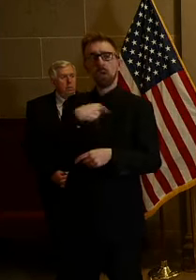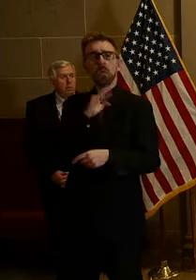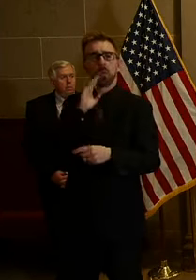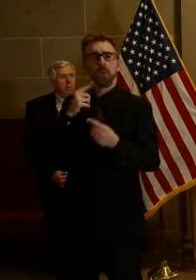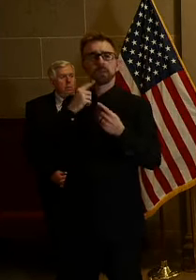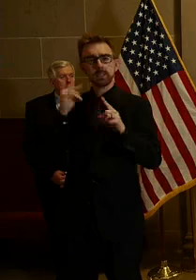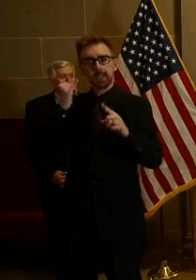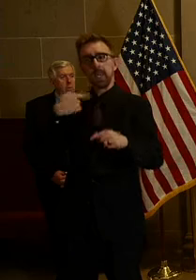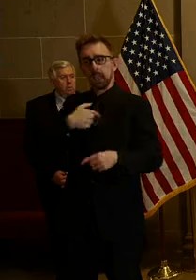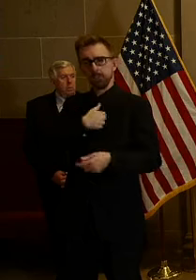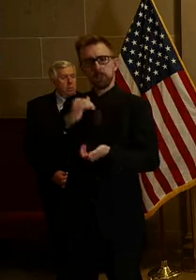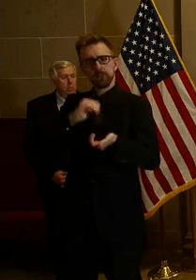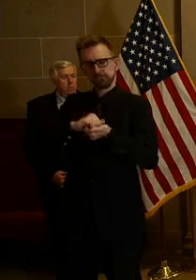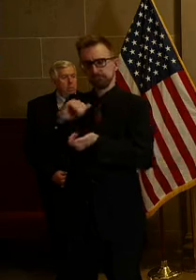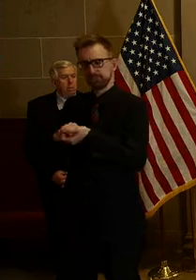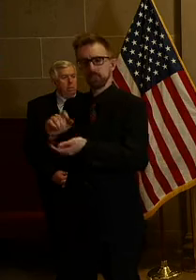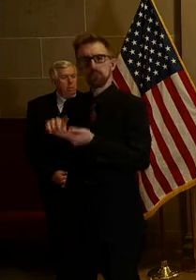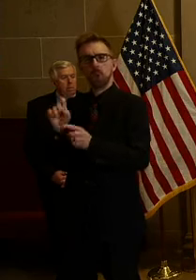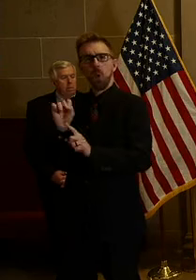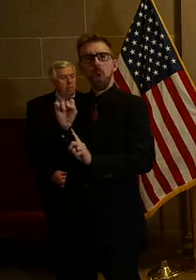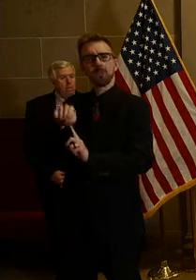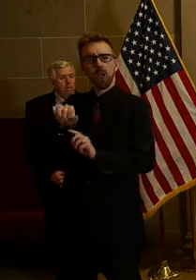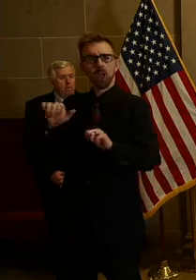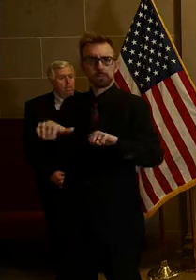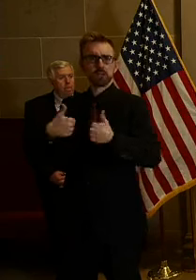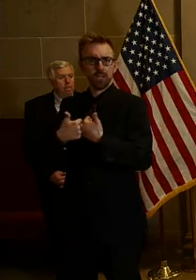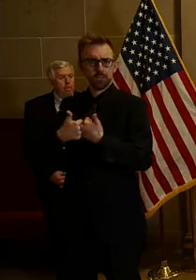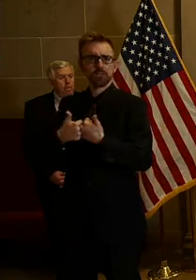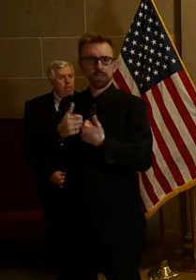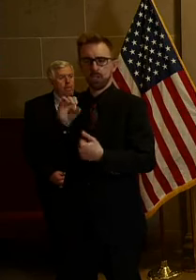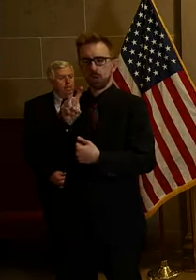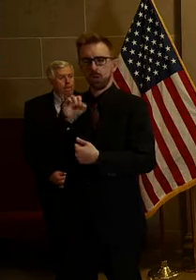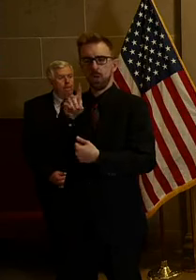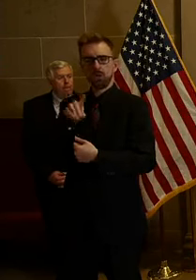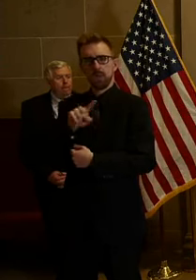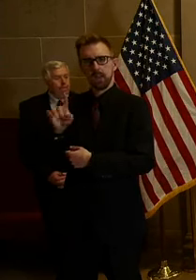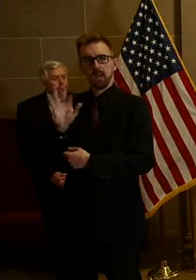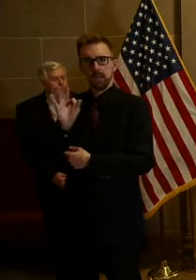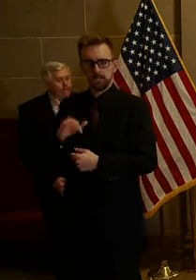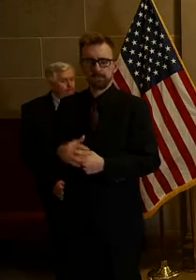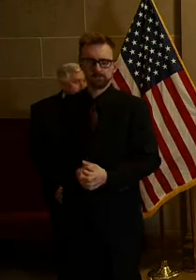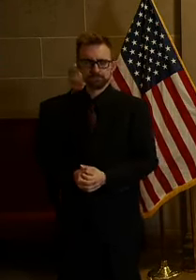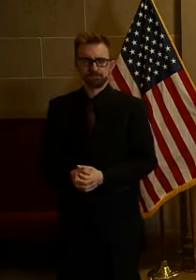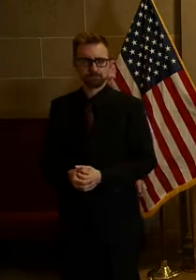if we work together to overcome the challenges of COVID-19. Thank you.